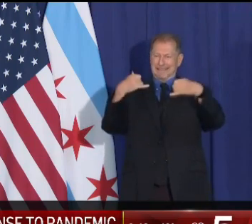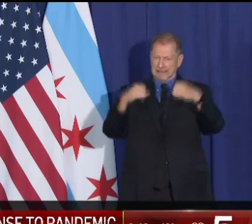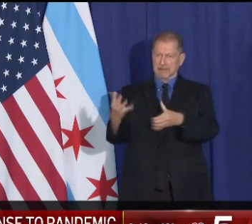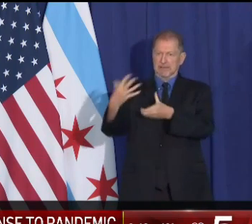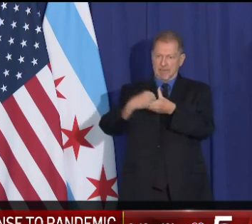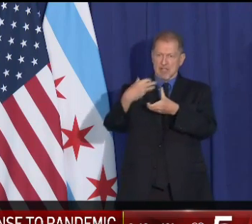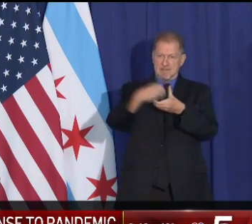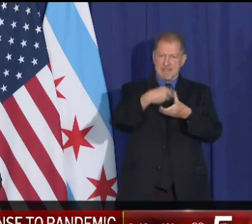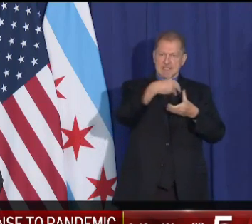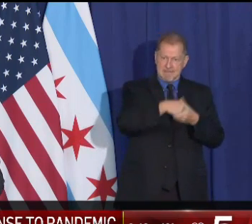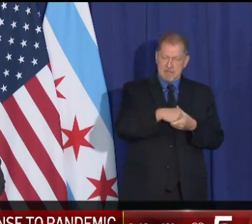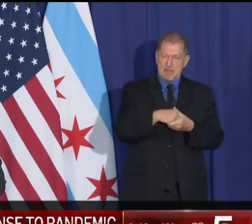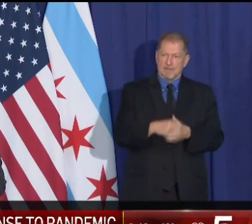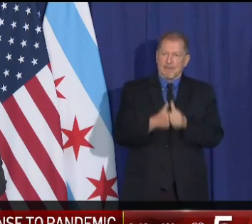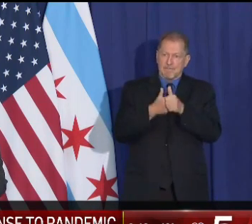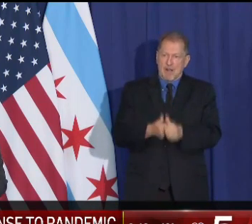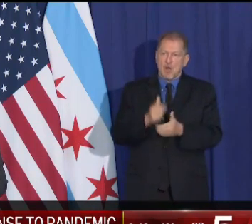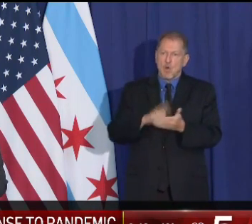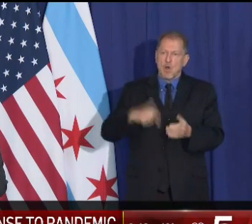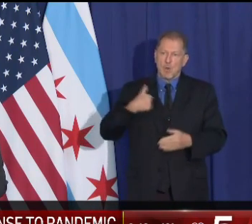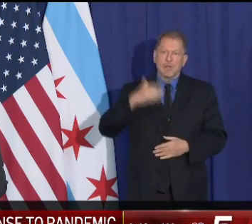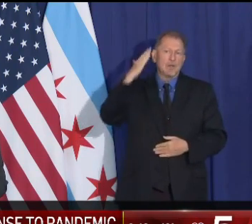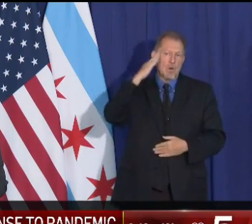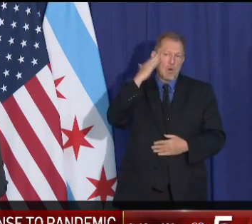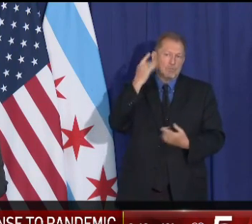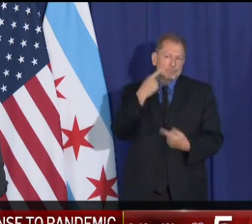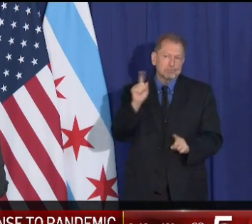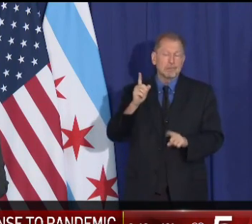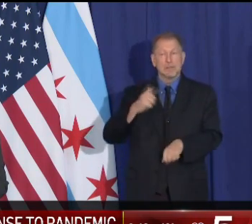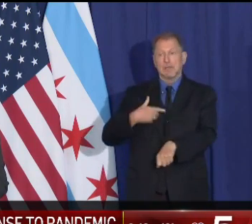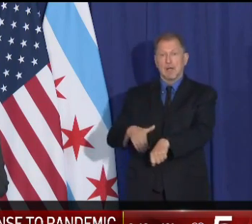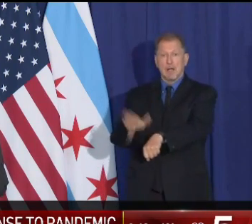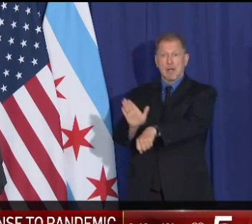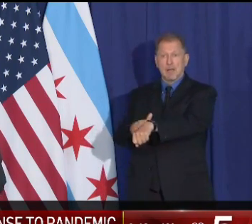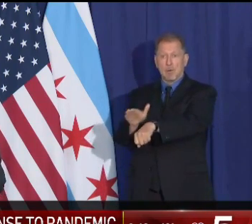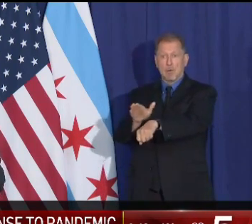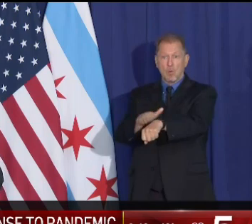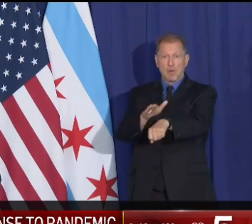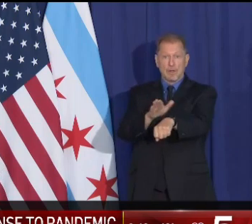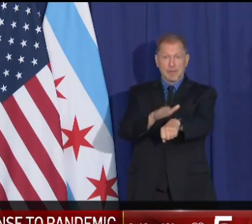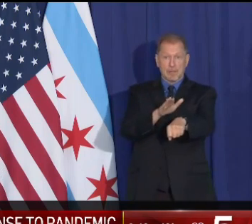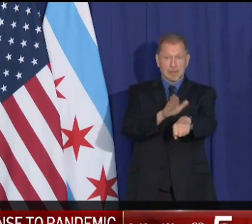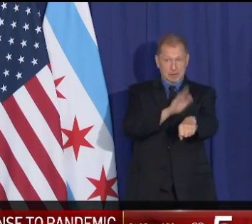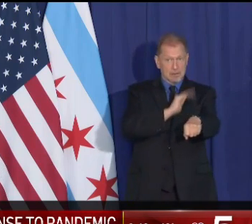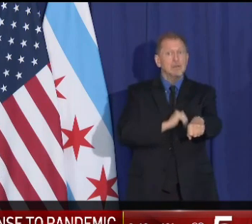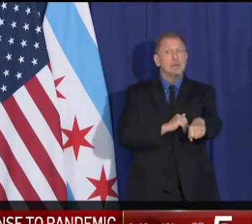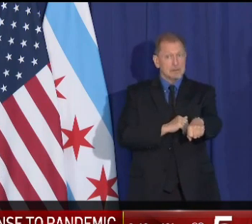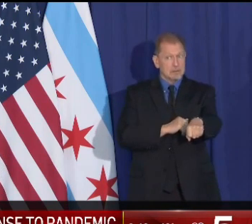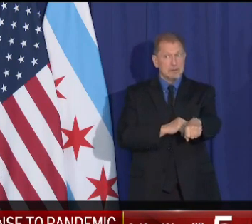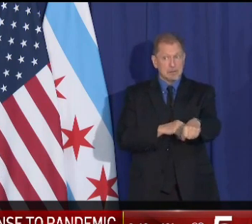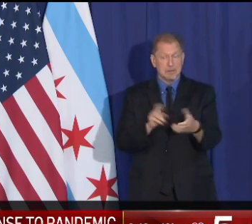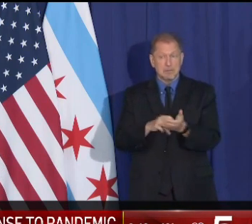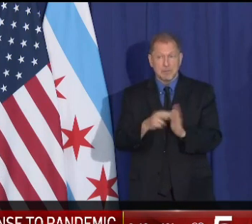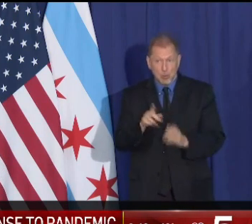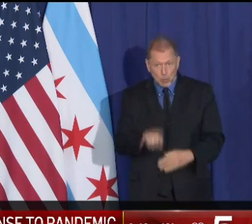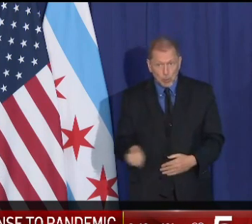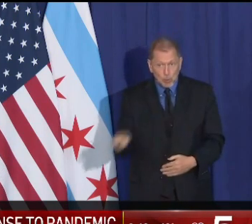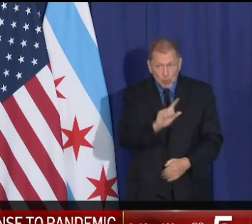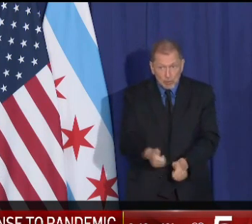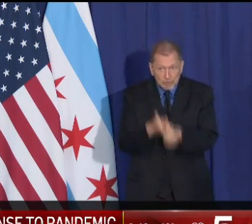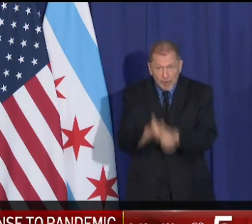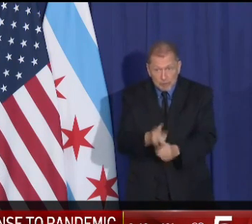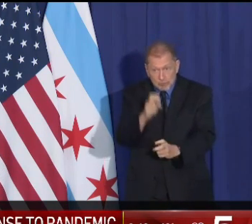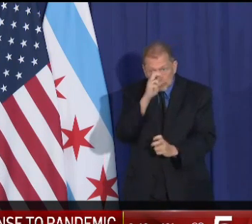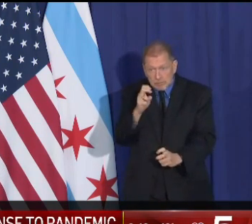that we know that work. This is a warning sign. This is a call to action. This